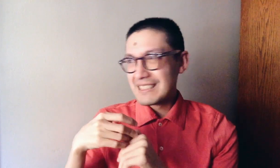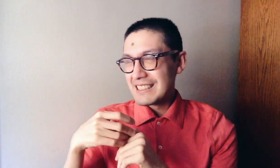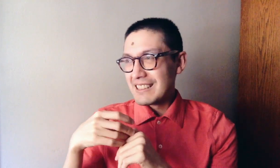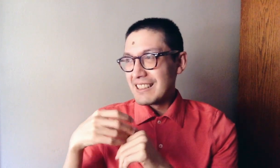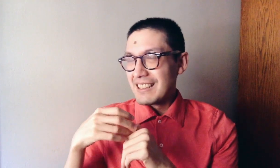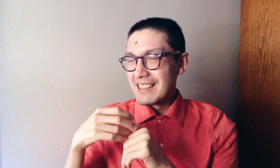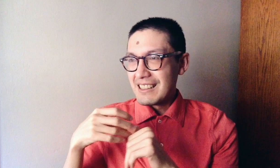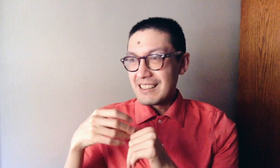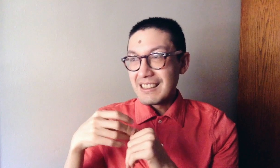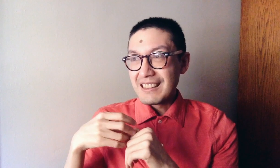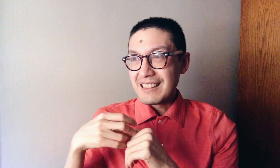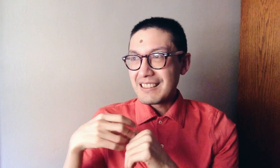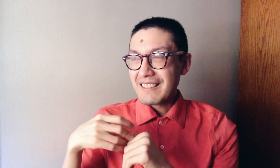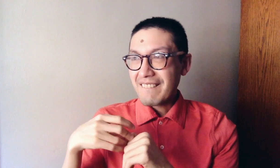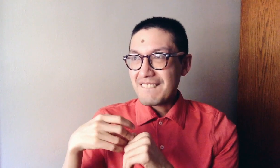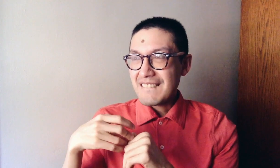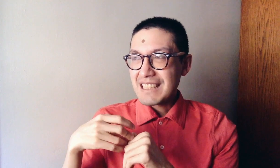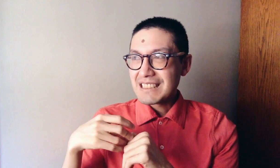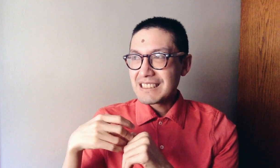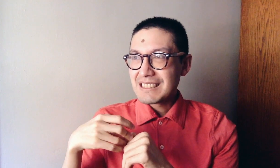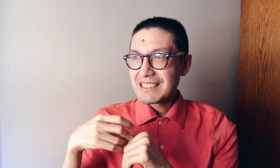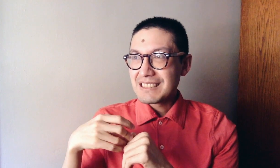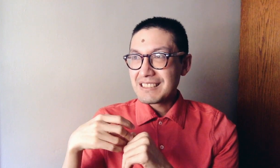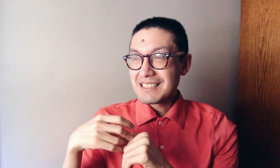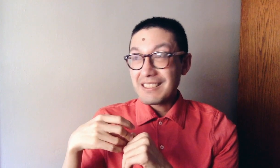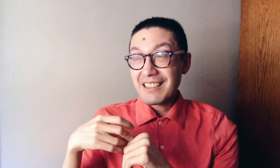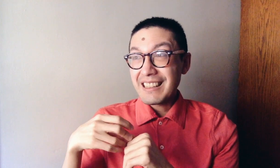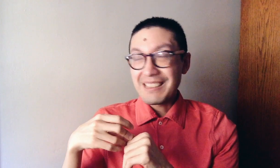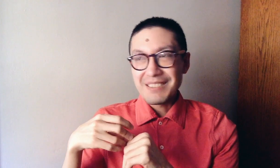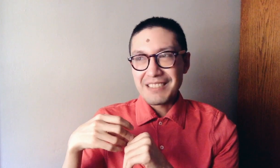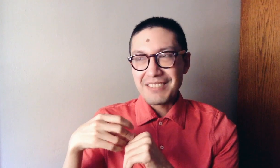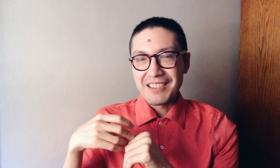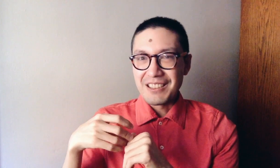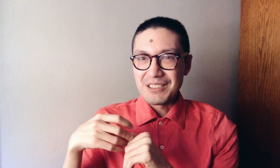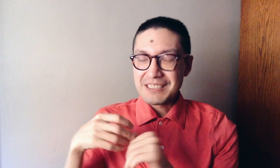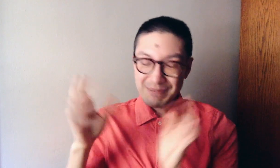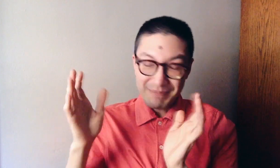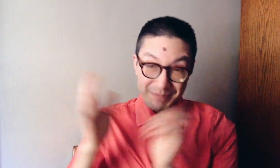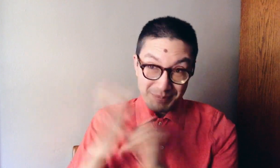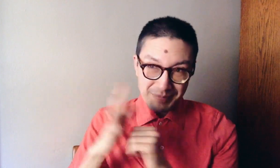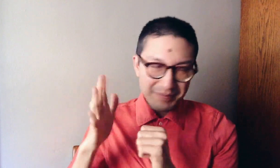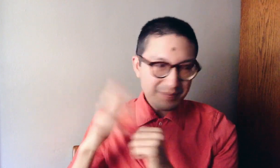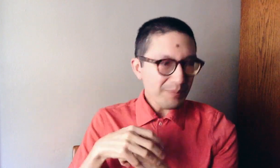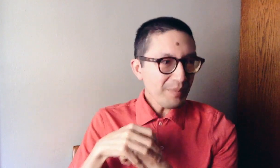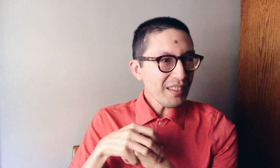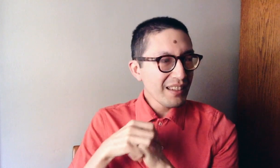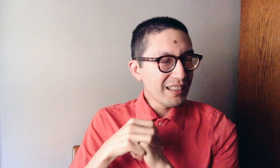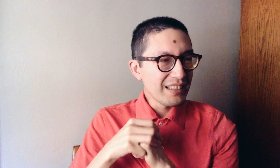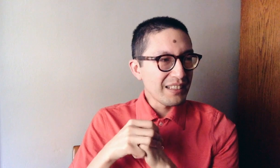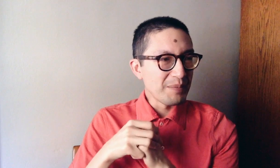So, uh, so, yeah, I'm looking forward to those. Um,